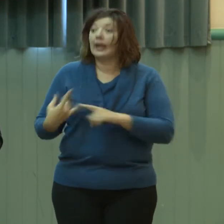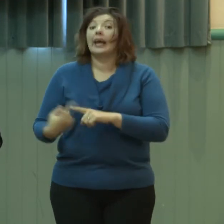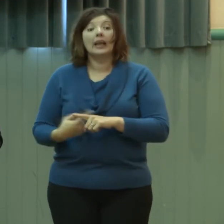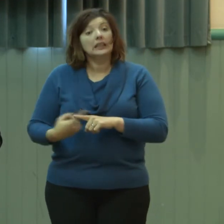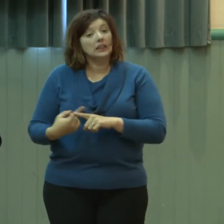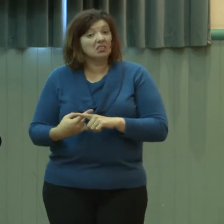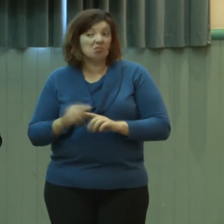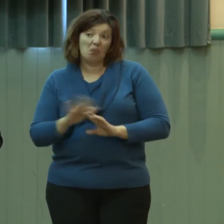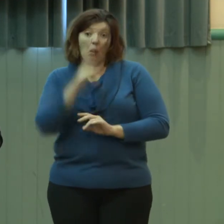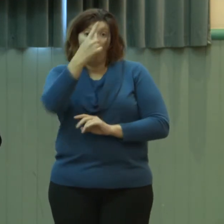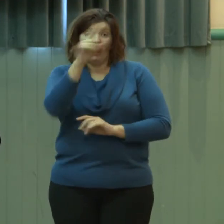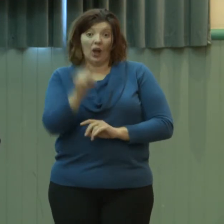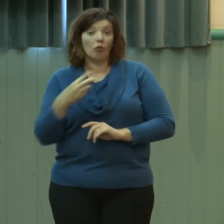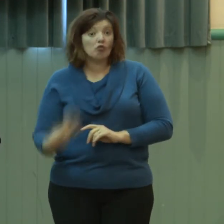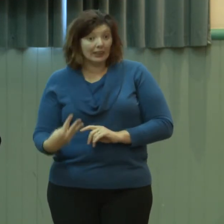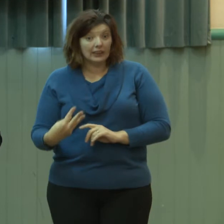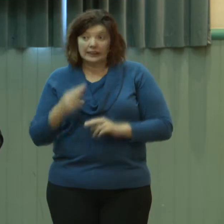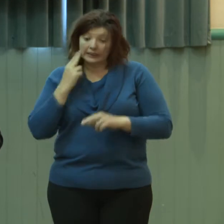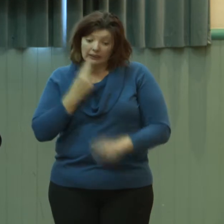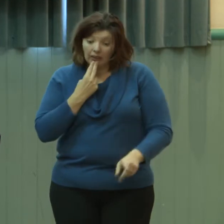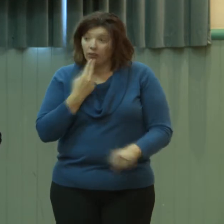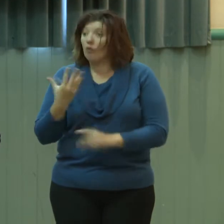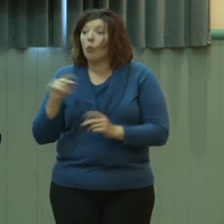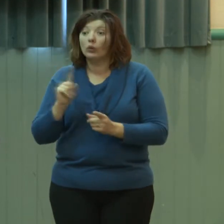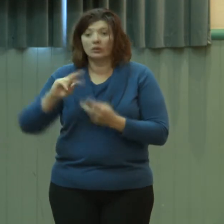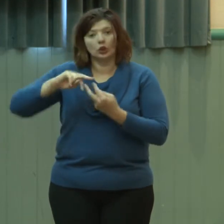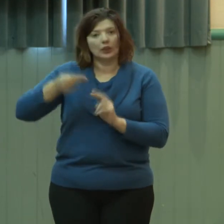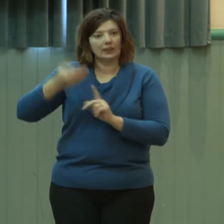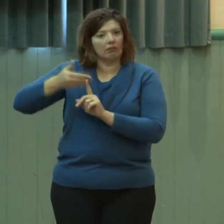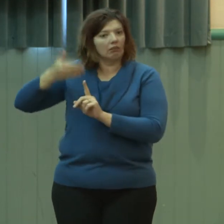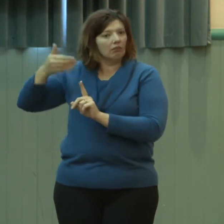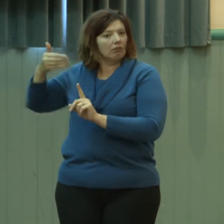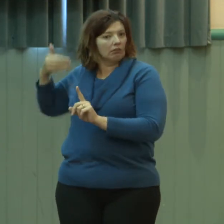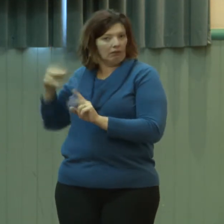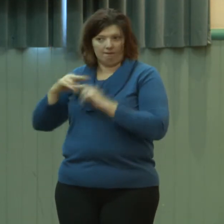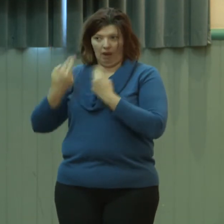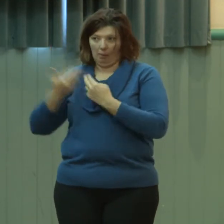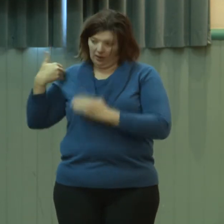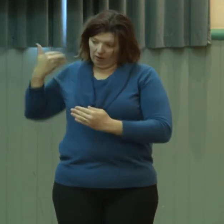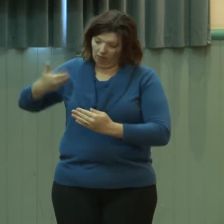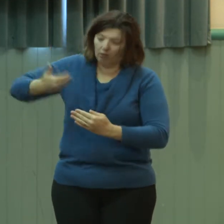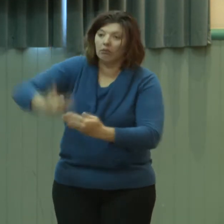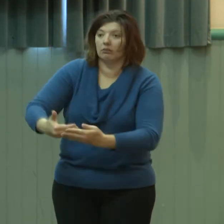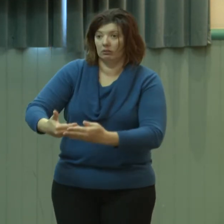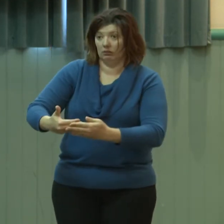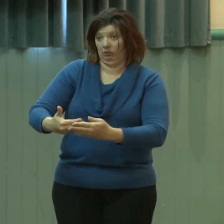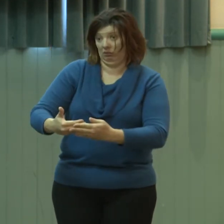And there are different types of genetic causes and they're very different. So of that 30%, 10% are